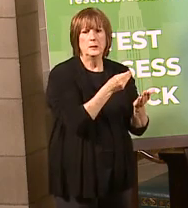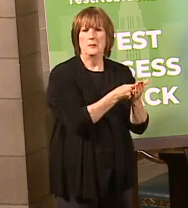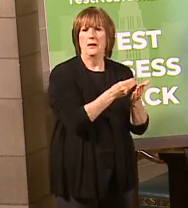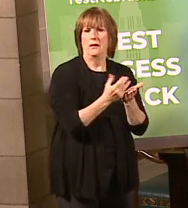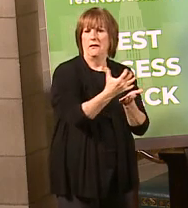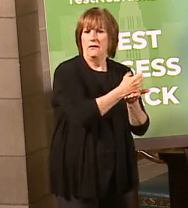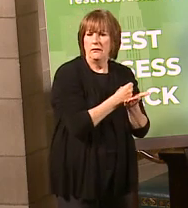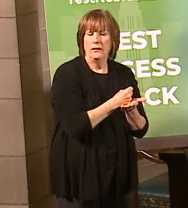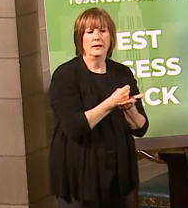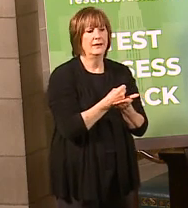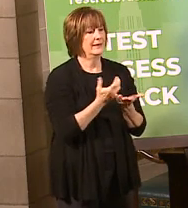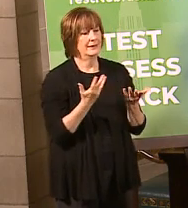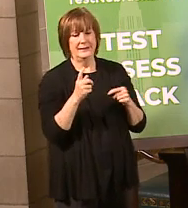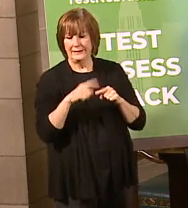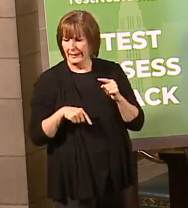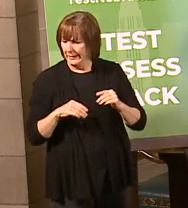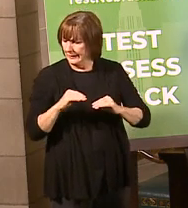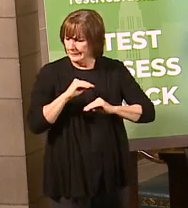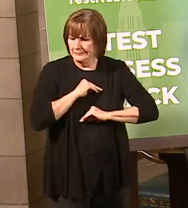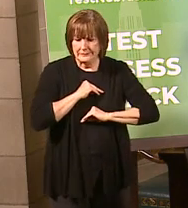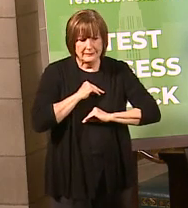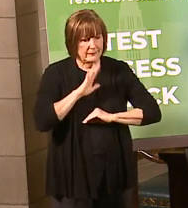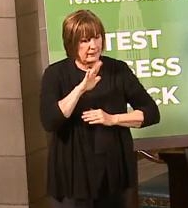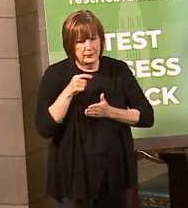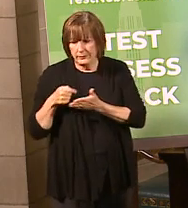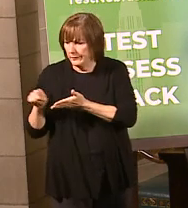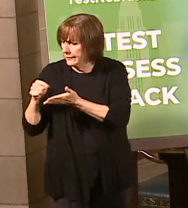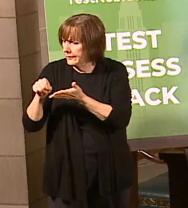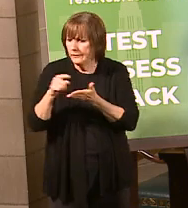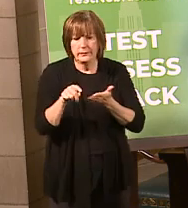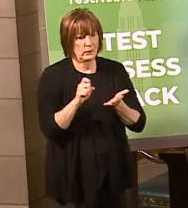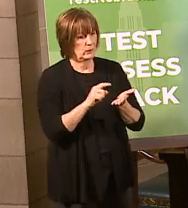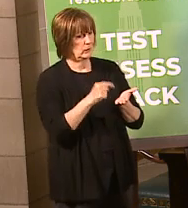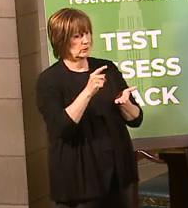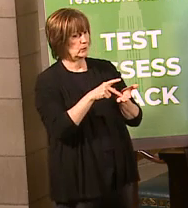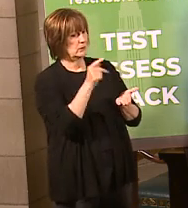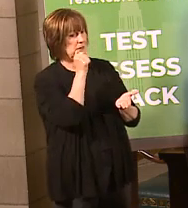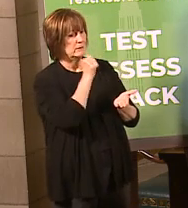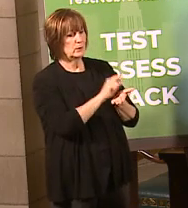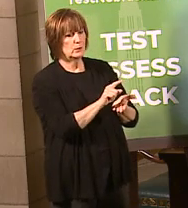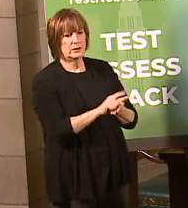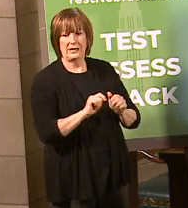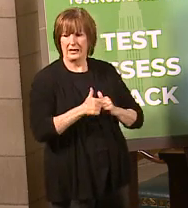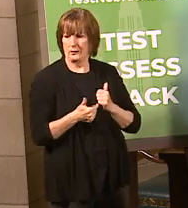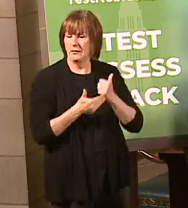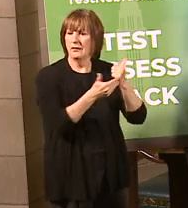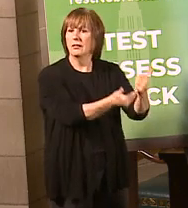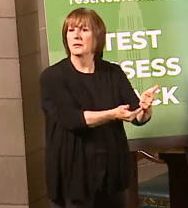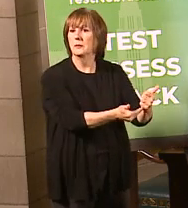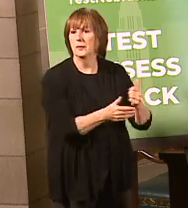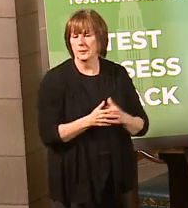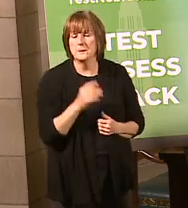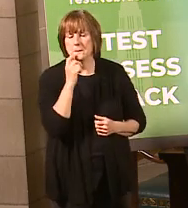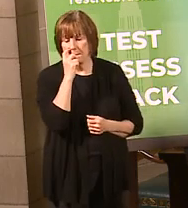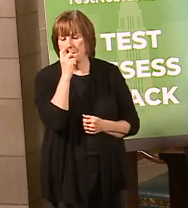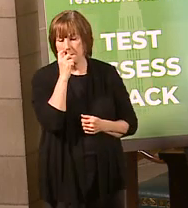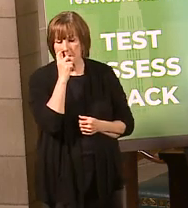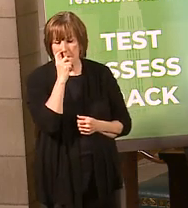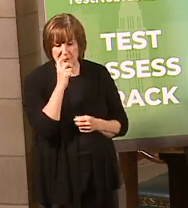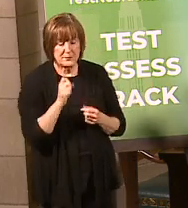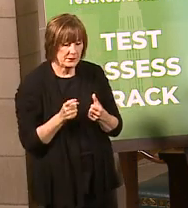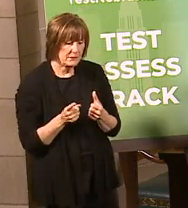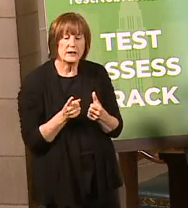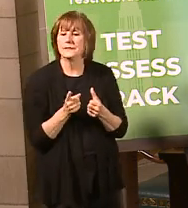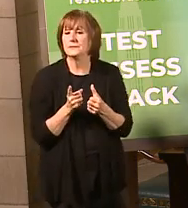ends meet only working once or twice a week. Is there any help or plans for helping them? So a couple things. First of all,